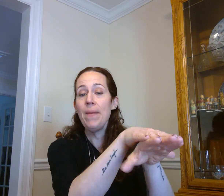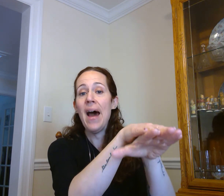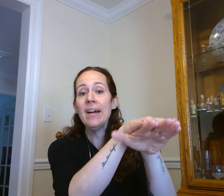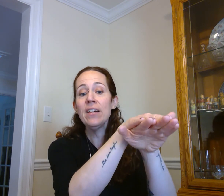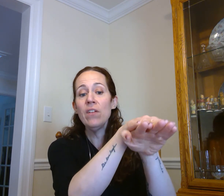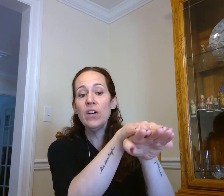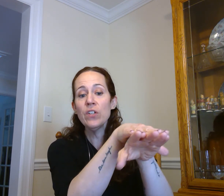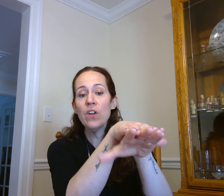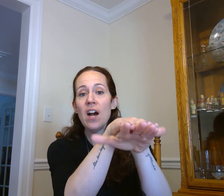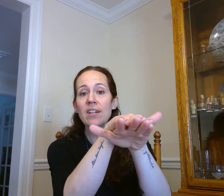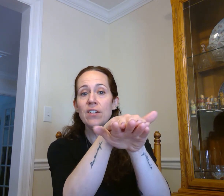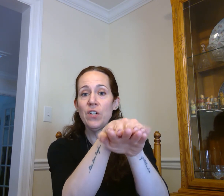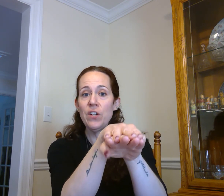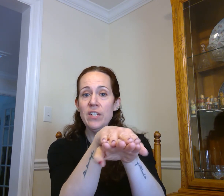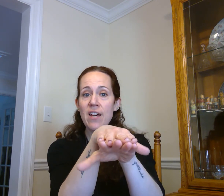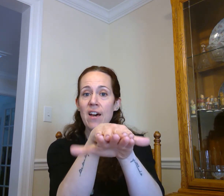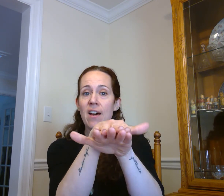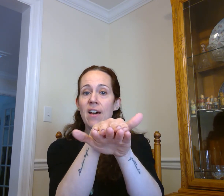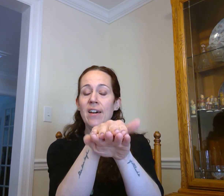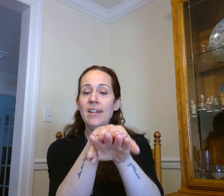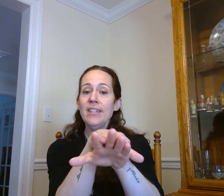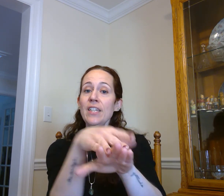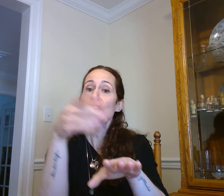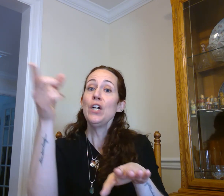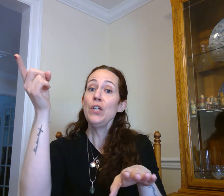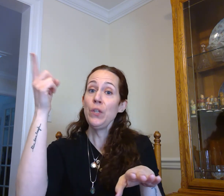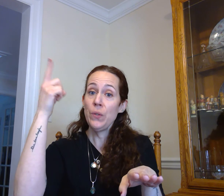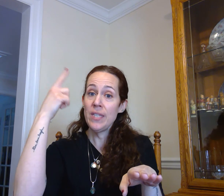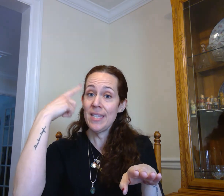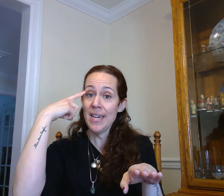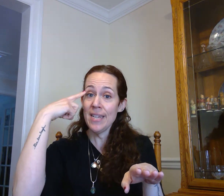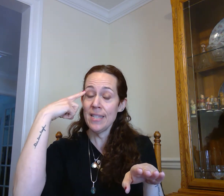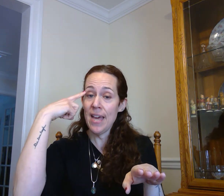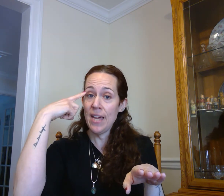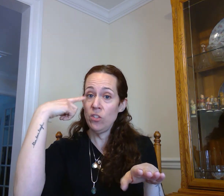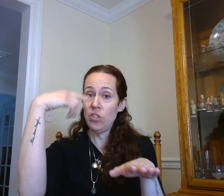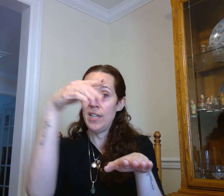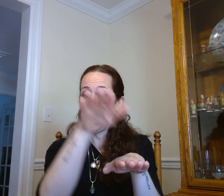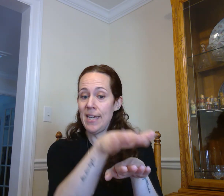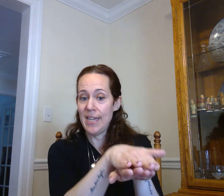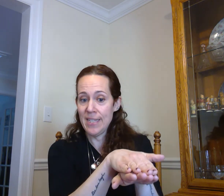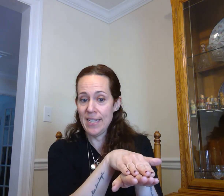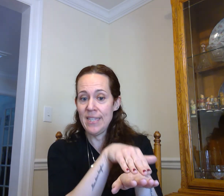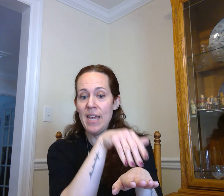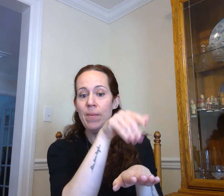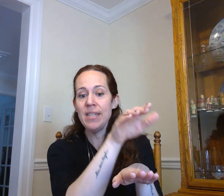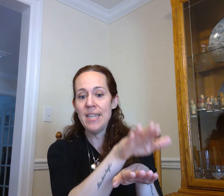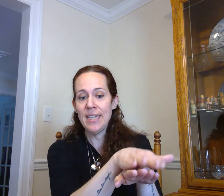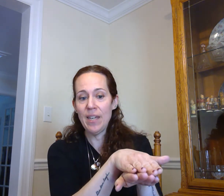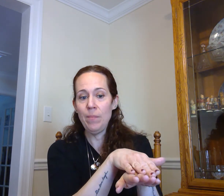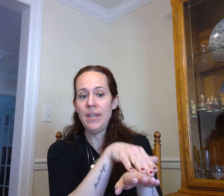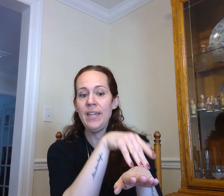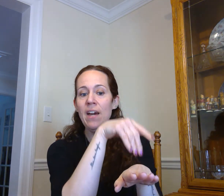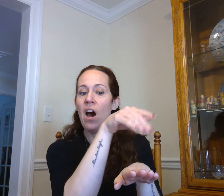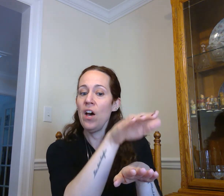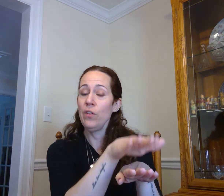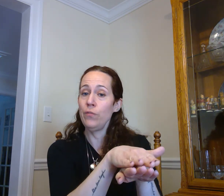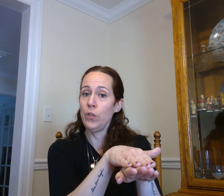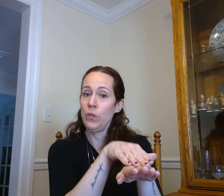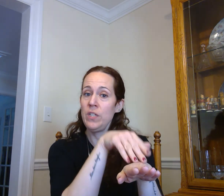back of a crocodile you see said she he's as tame as he can be I'll float